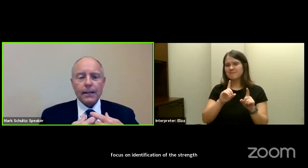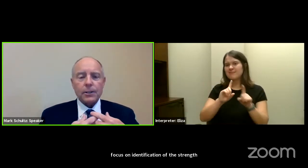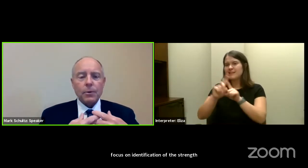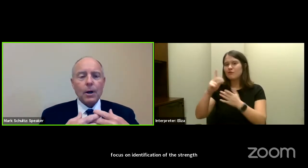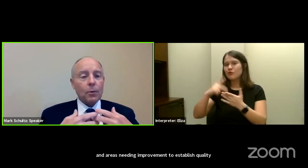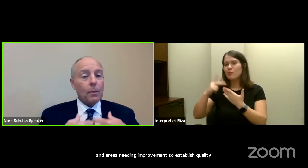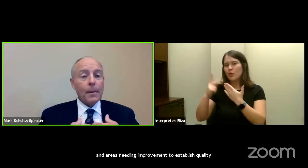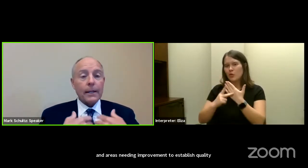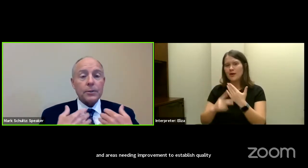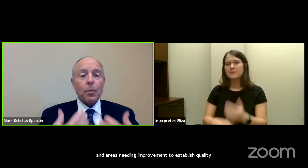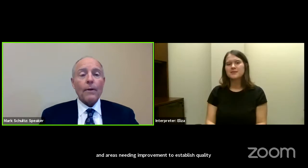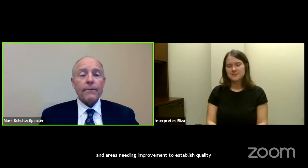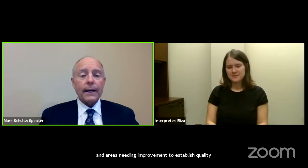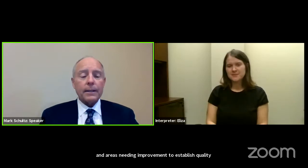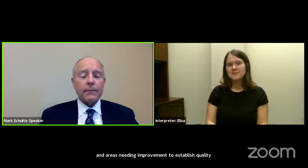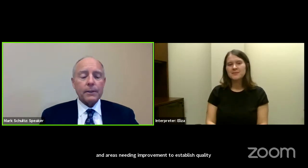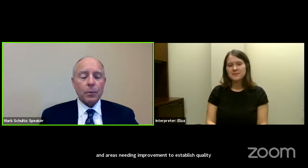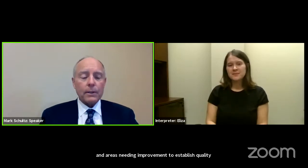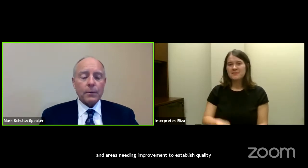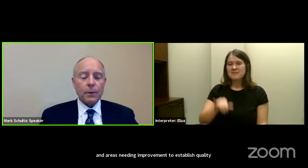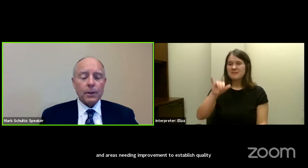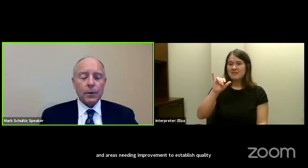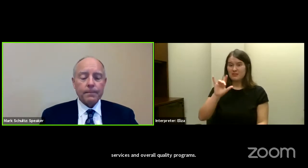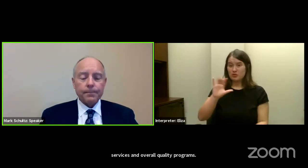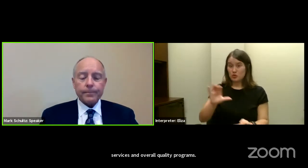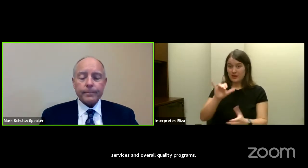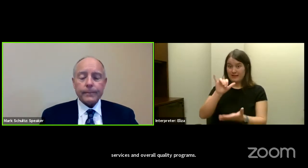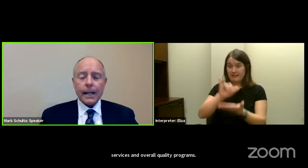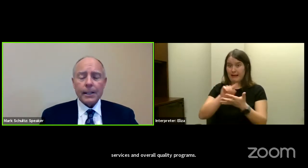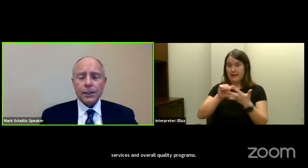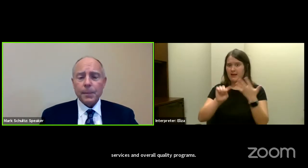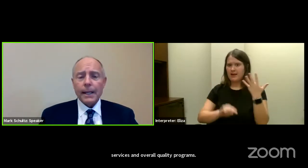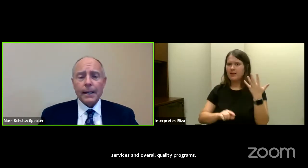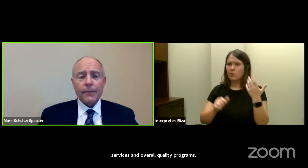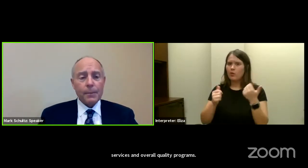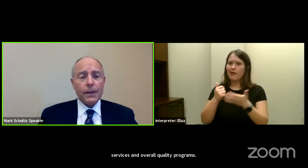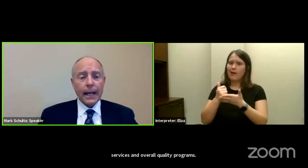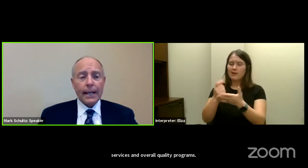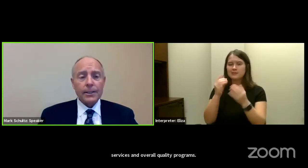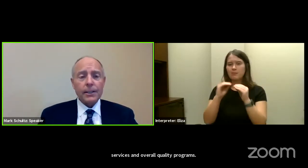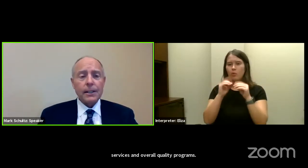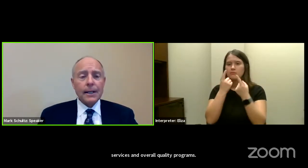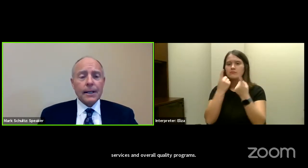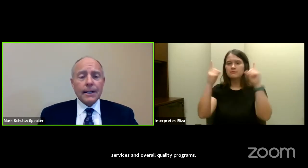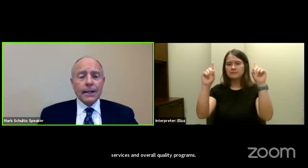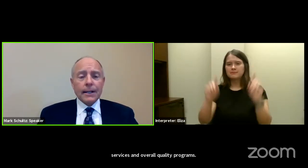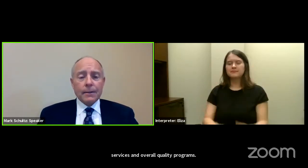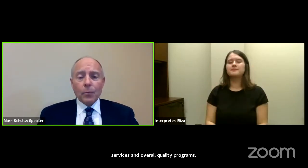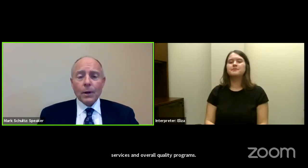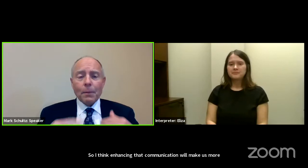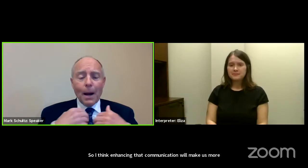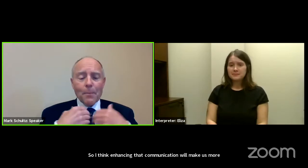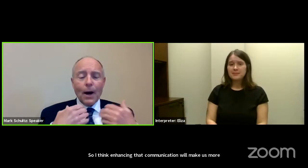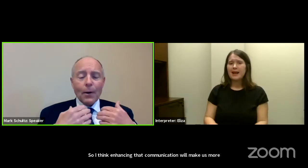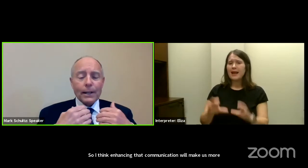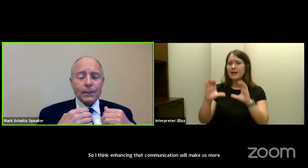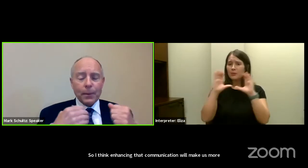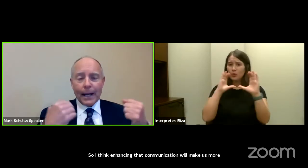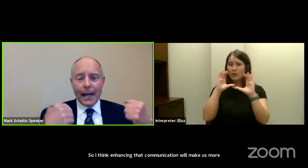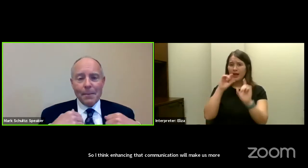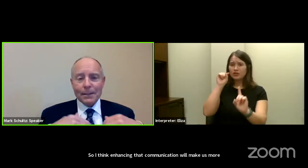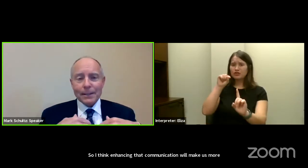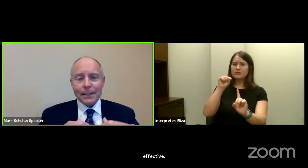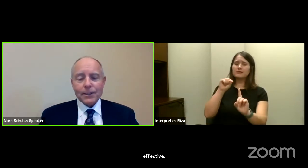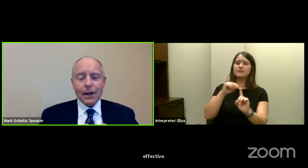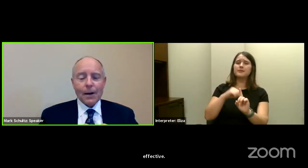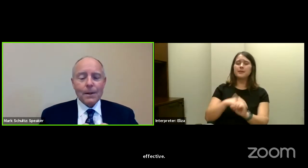that communication will make us more effective in the work that we're doing. And speaking of communication, one of my priorities